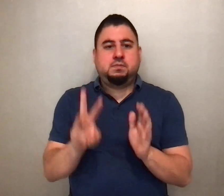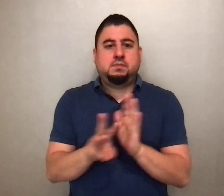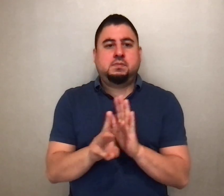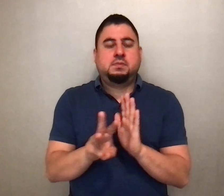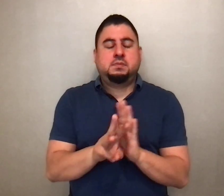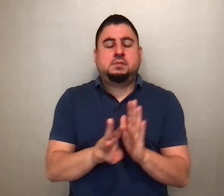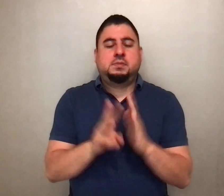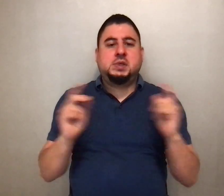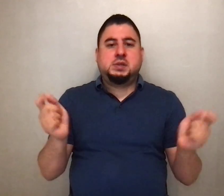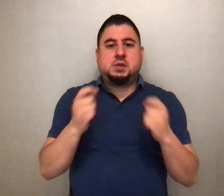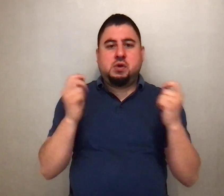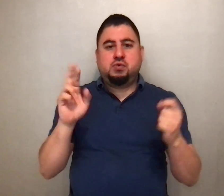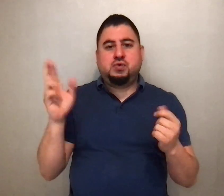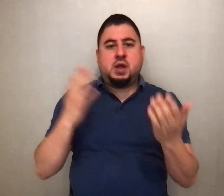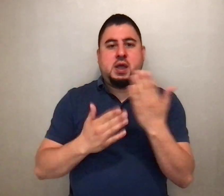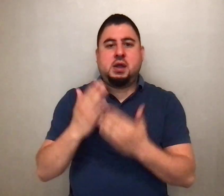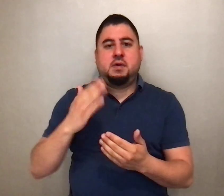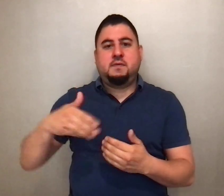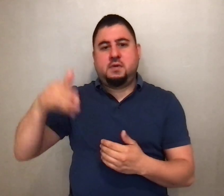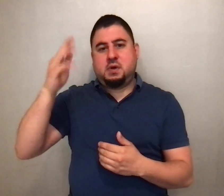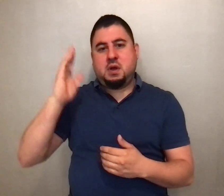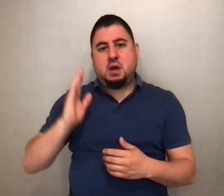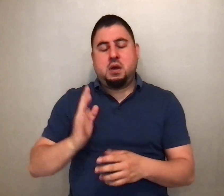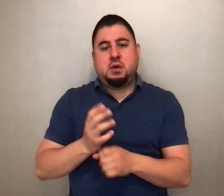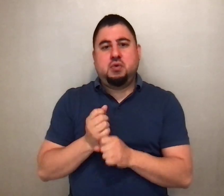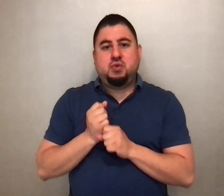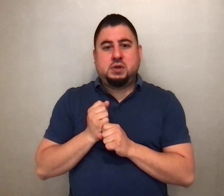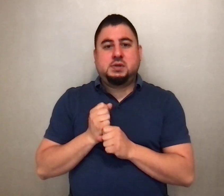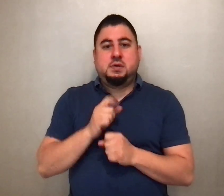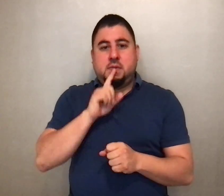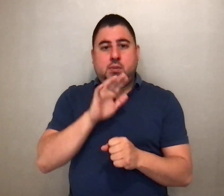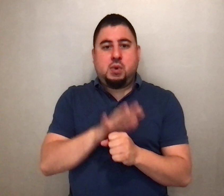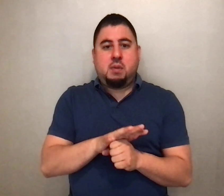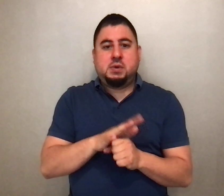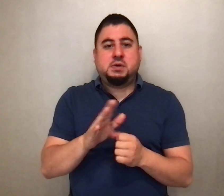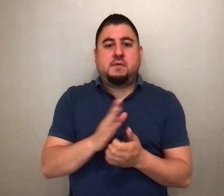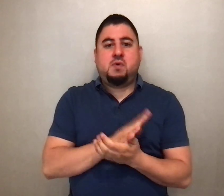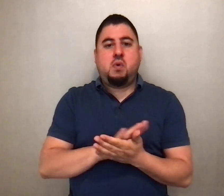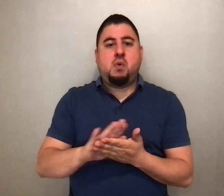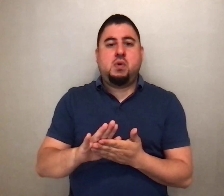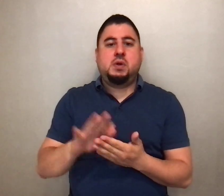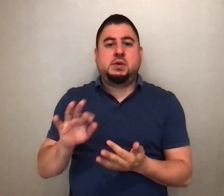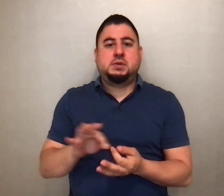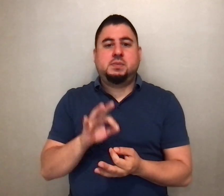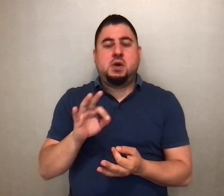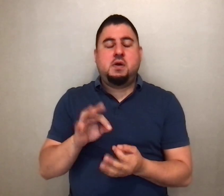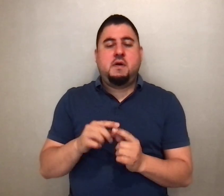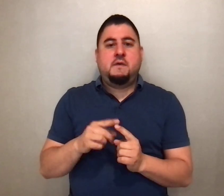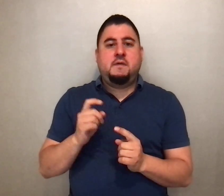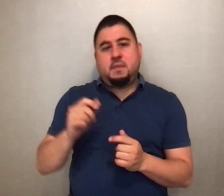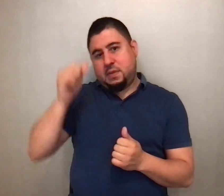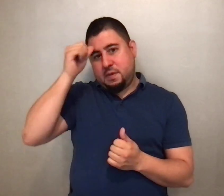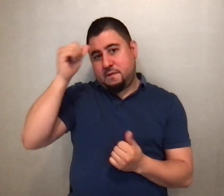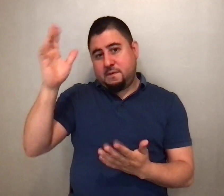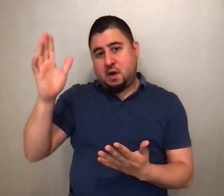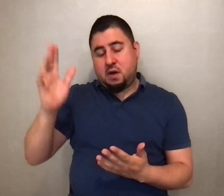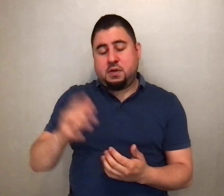hand of God, he received the promise of the Holy Spirit from the Father and poured